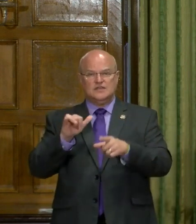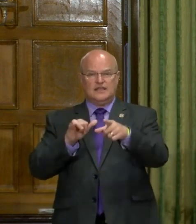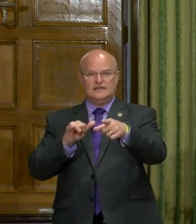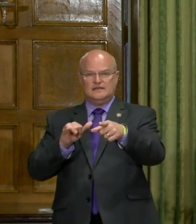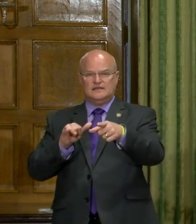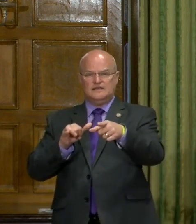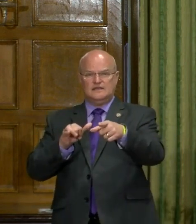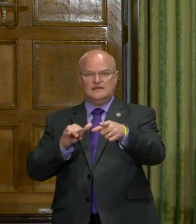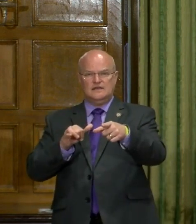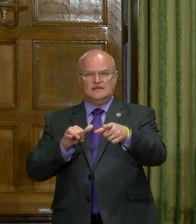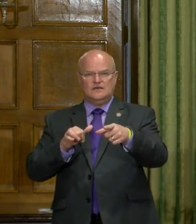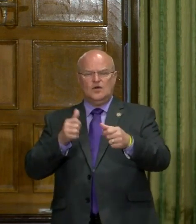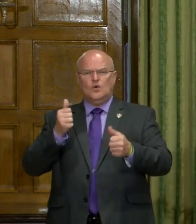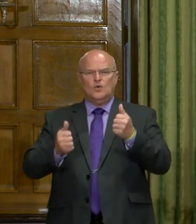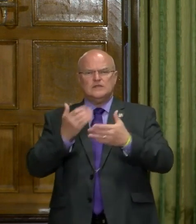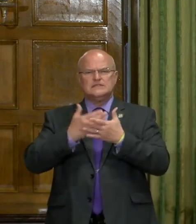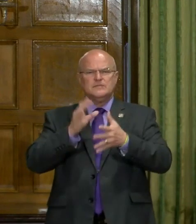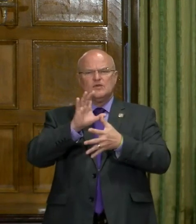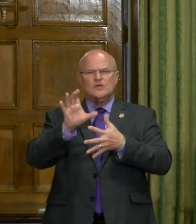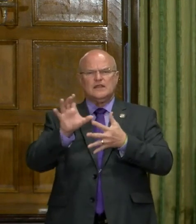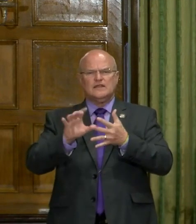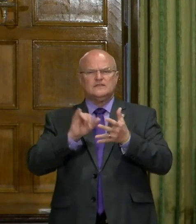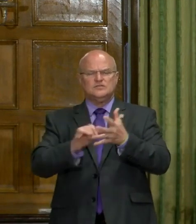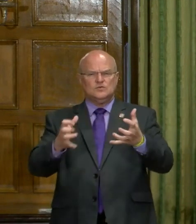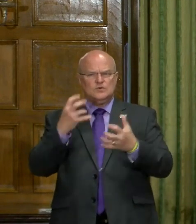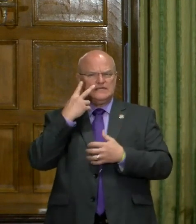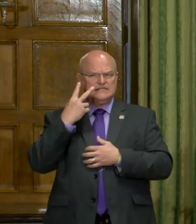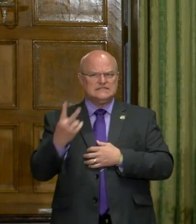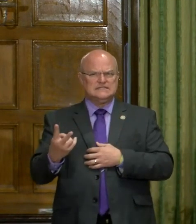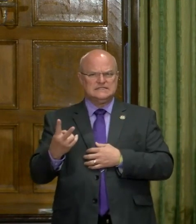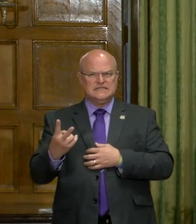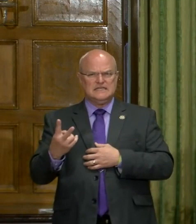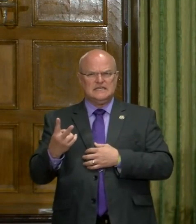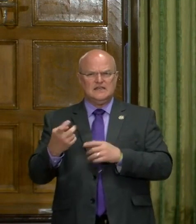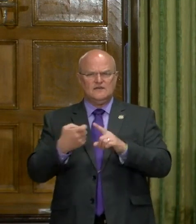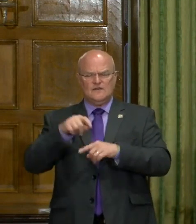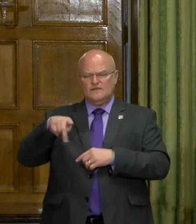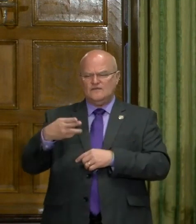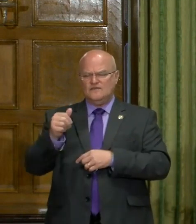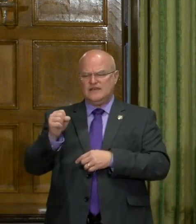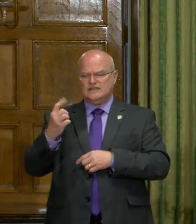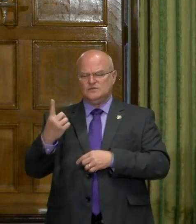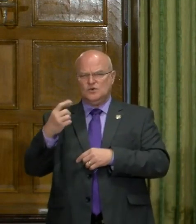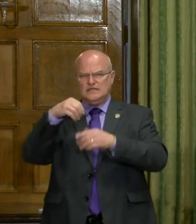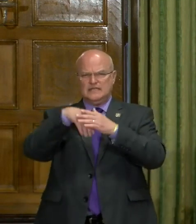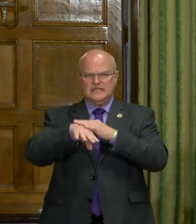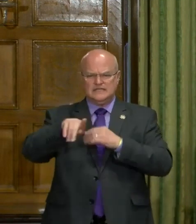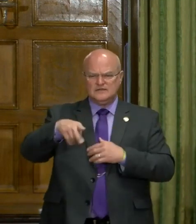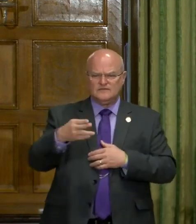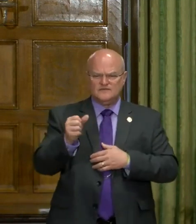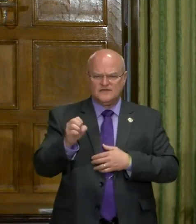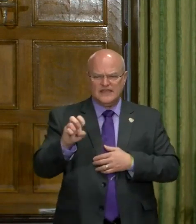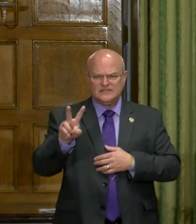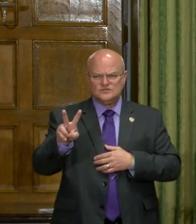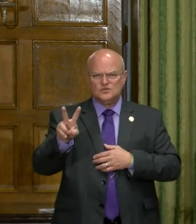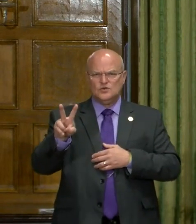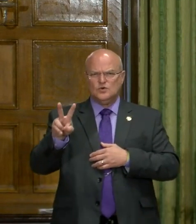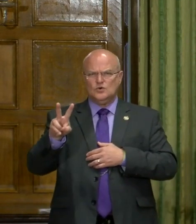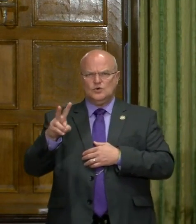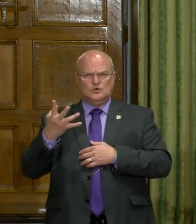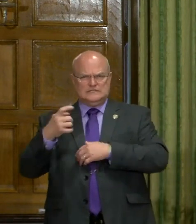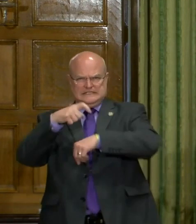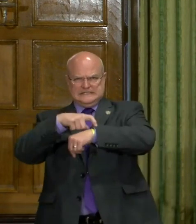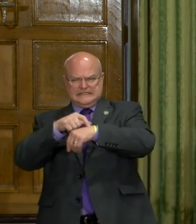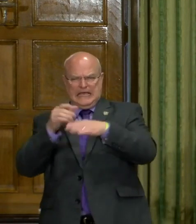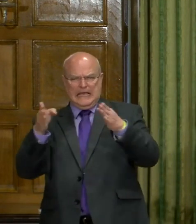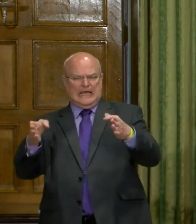Uh, what are some of those criteria that you want to see to go from phase one into phase two? Or is there maybe just a length of time